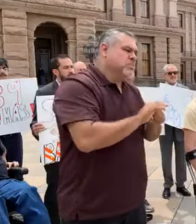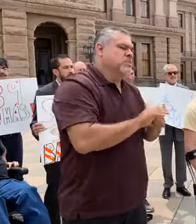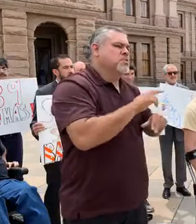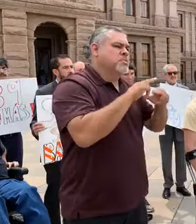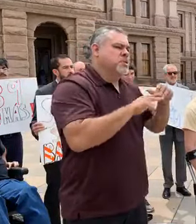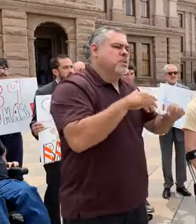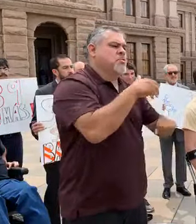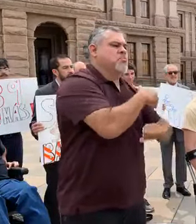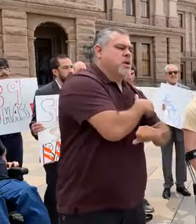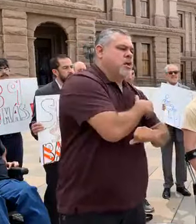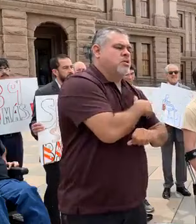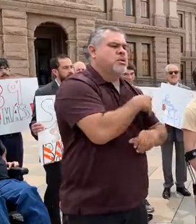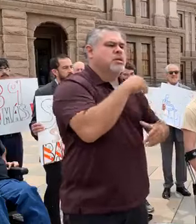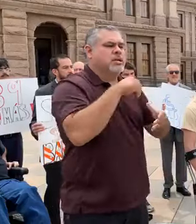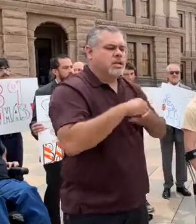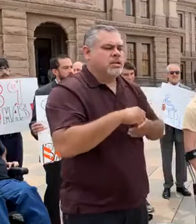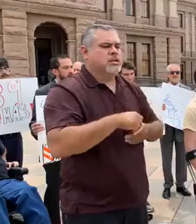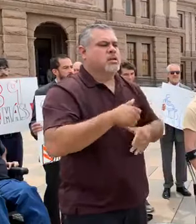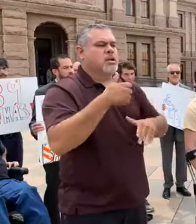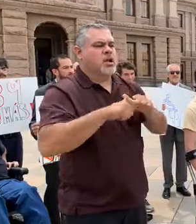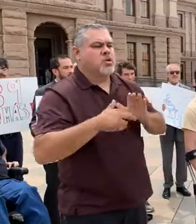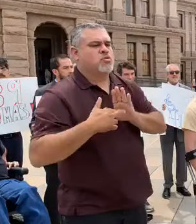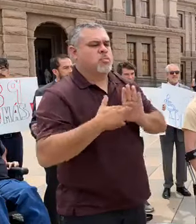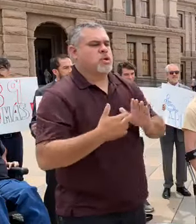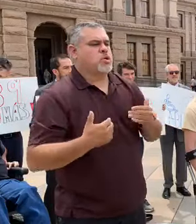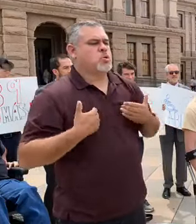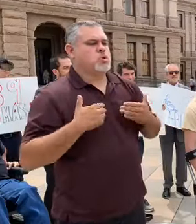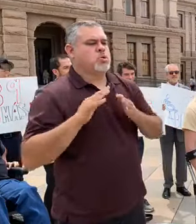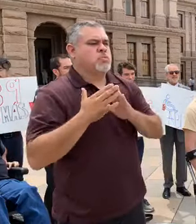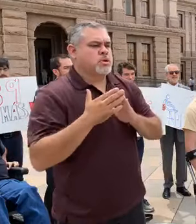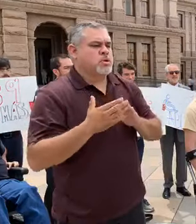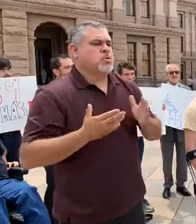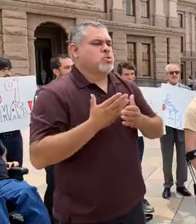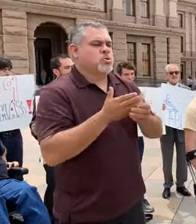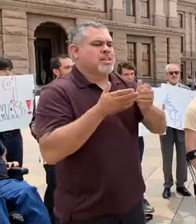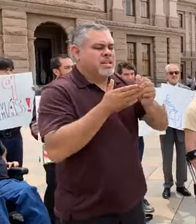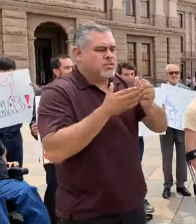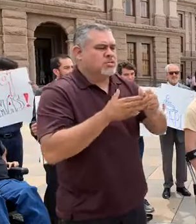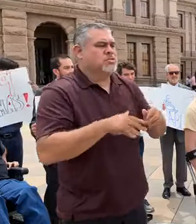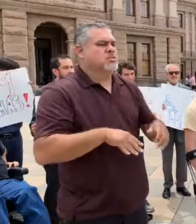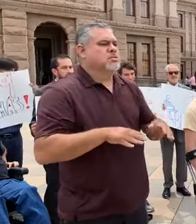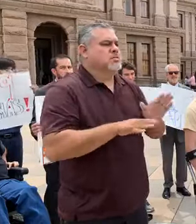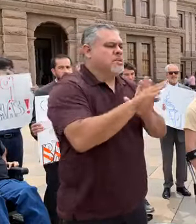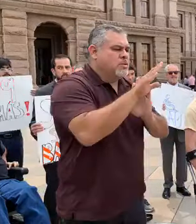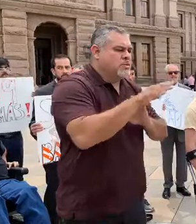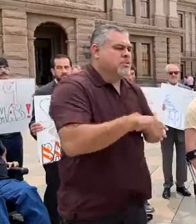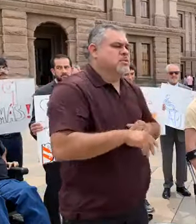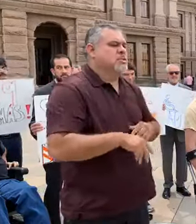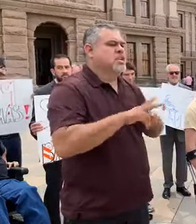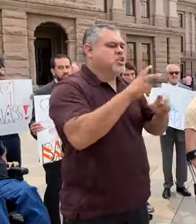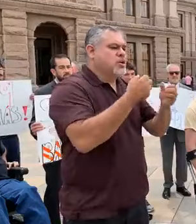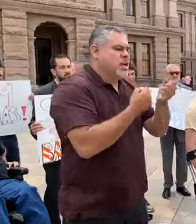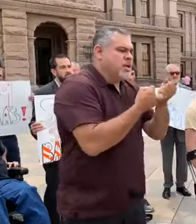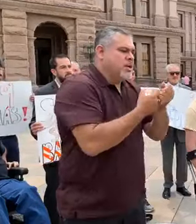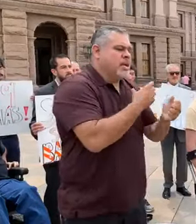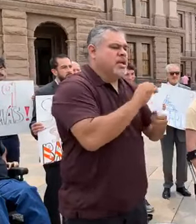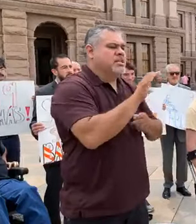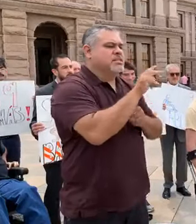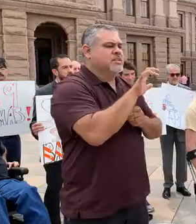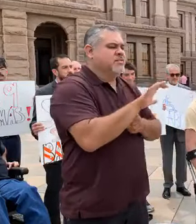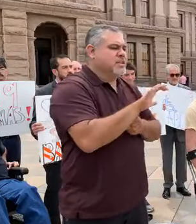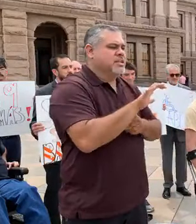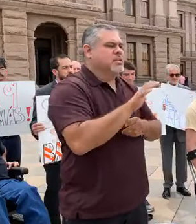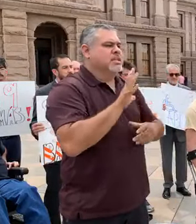building power in underrepresented youth communities through leadership development, issue advocacy and civic engagement. We are a